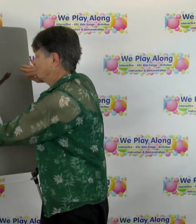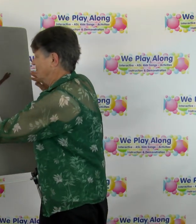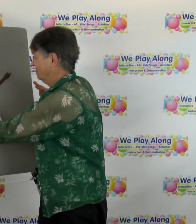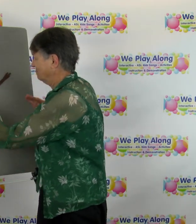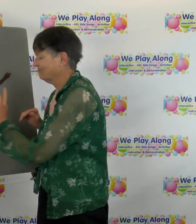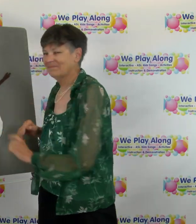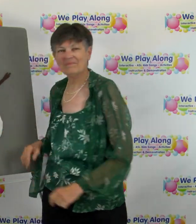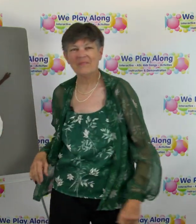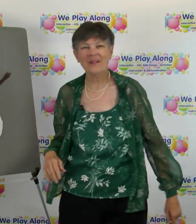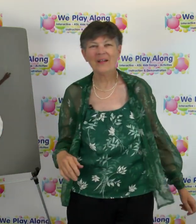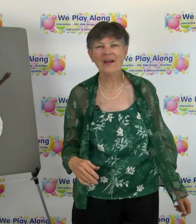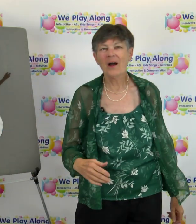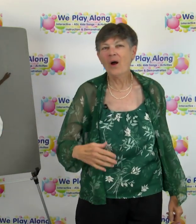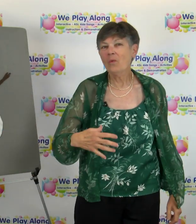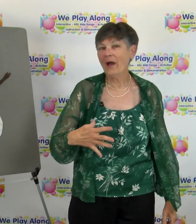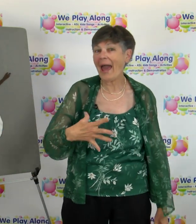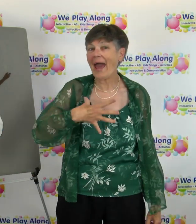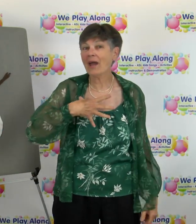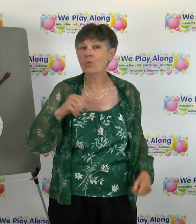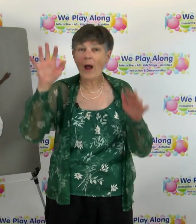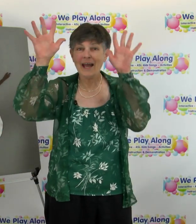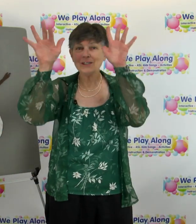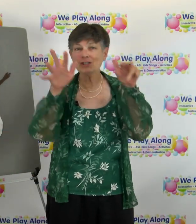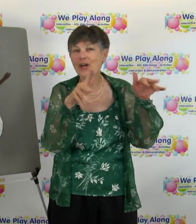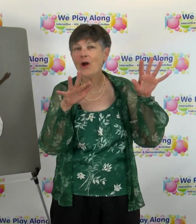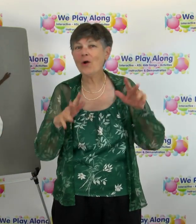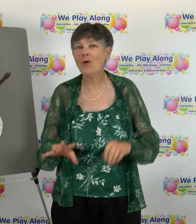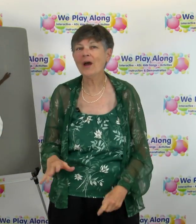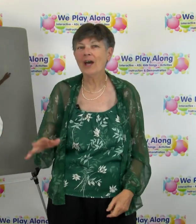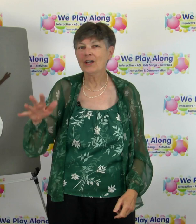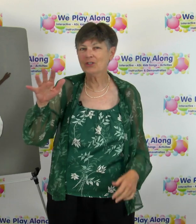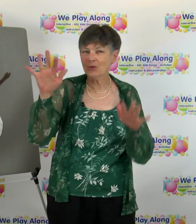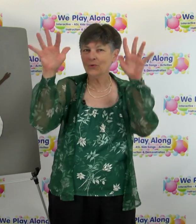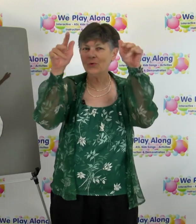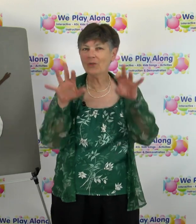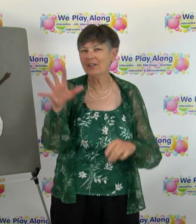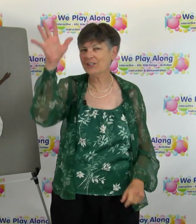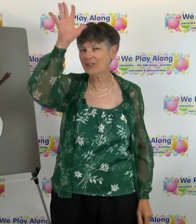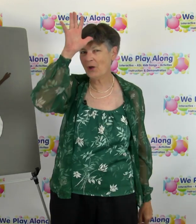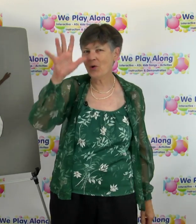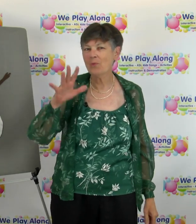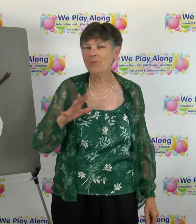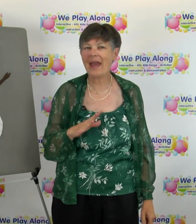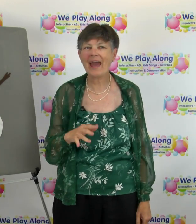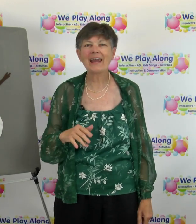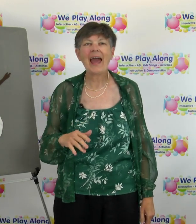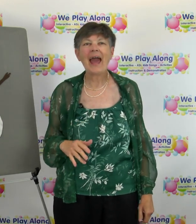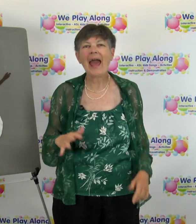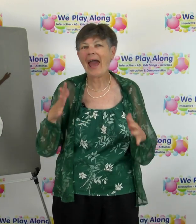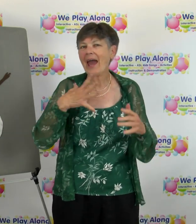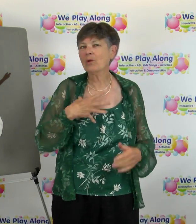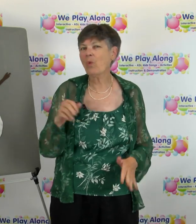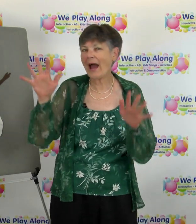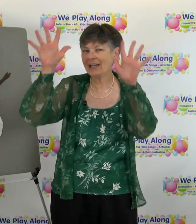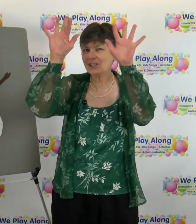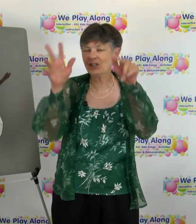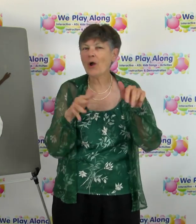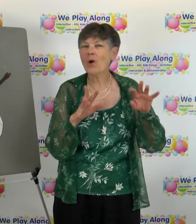we'll add white snow to the snow snowman add white snow